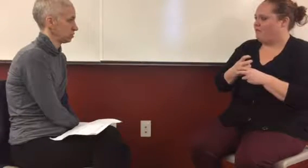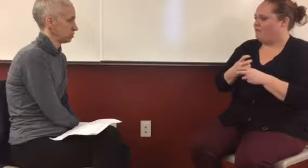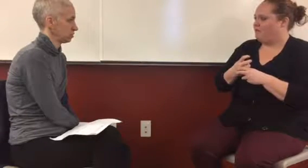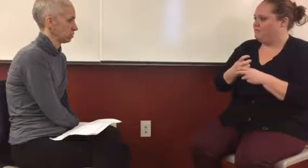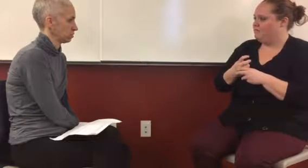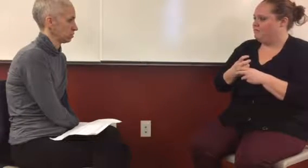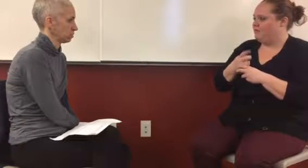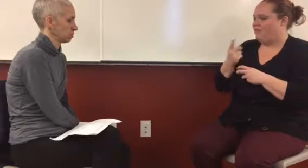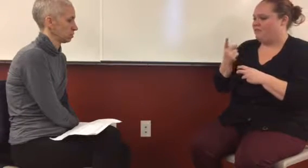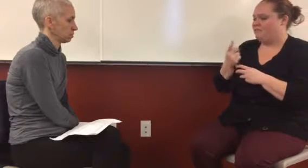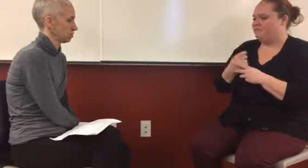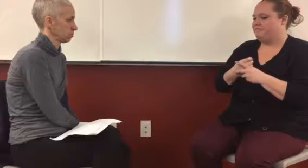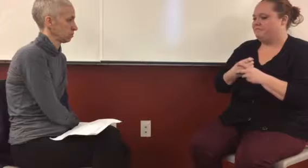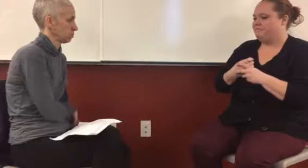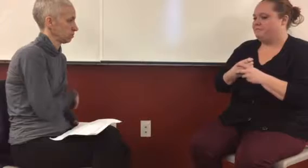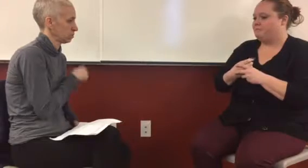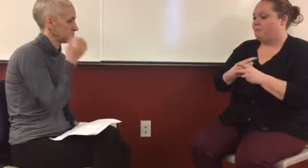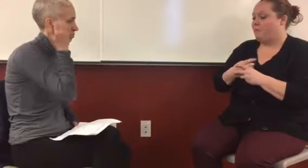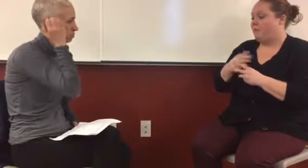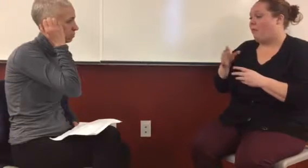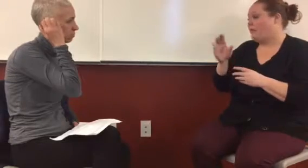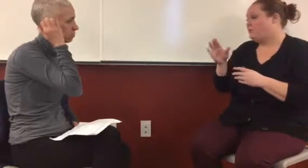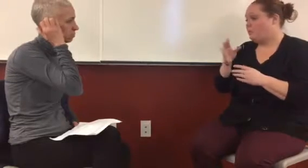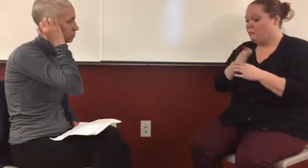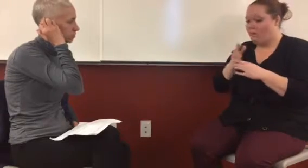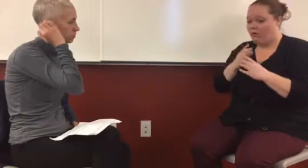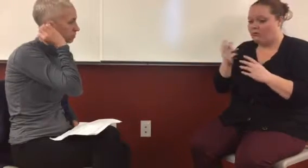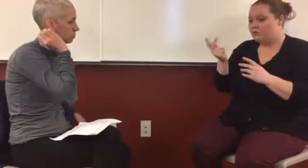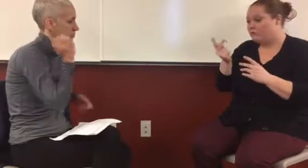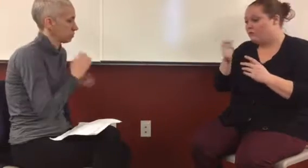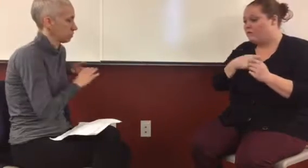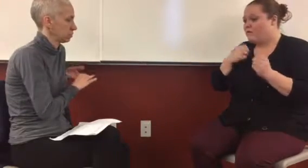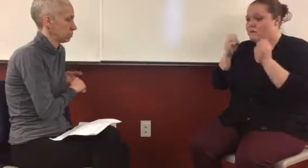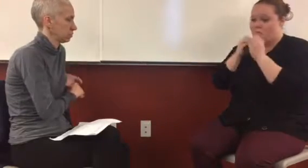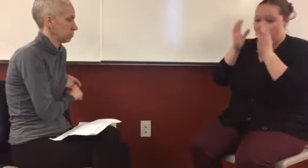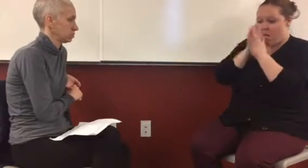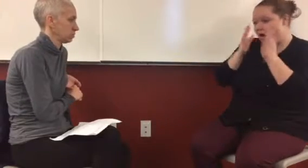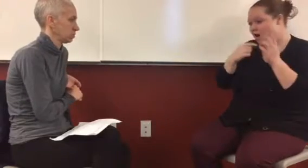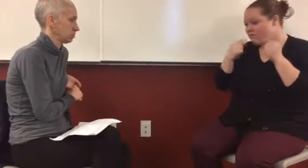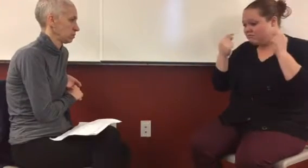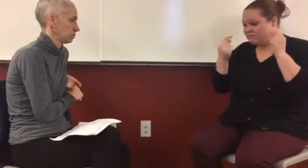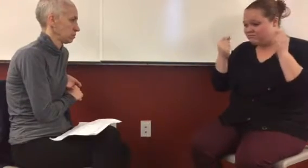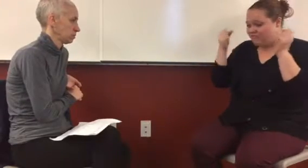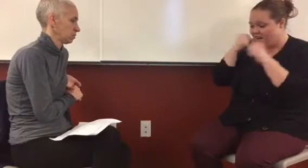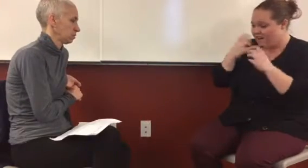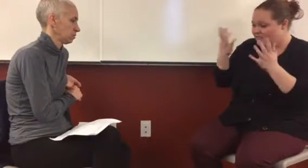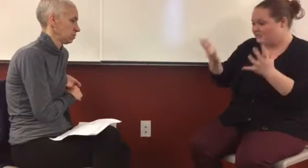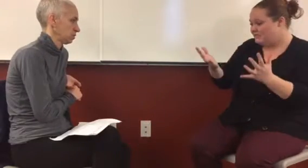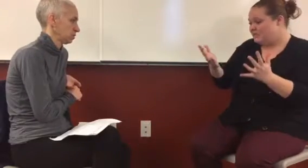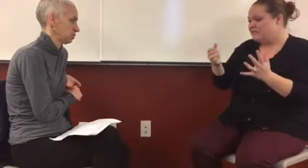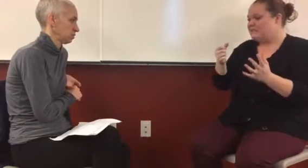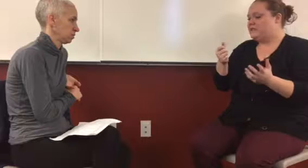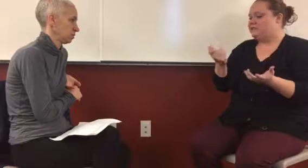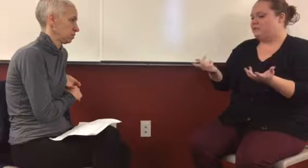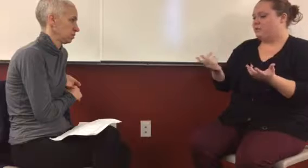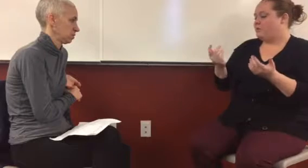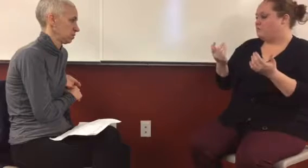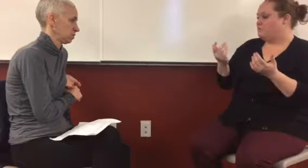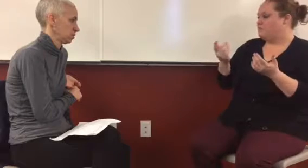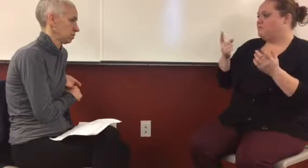anybody to have a big argument with their significant other. Um, how are you feeling right now? Do you feel okay talking about